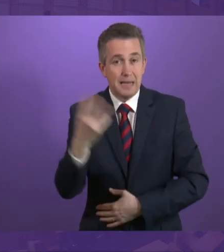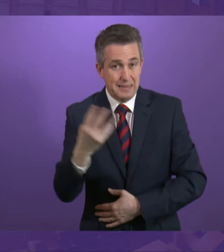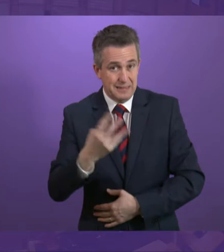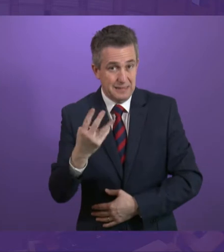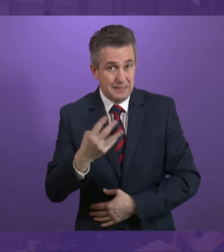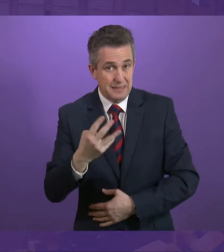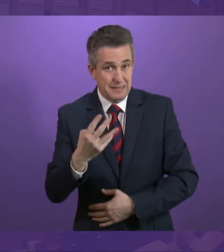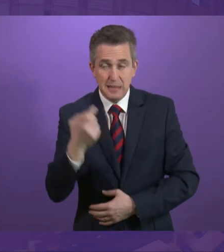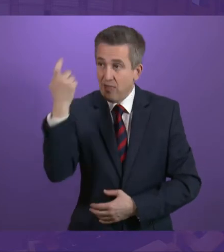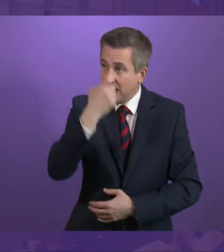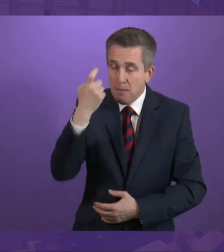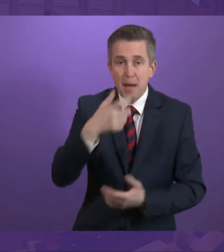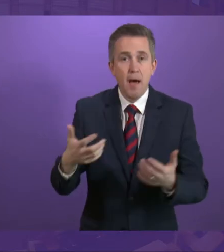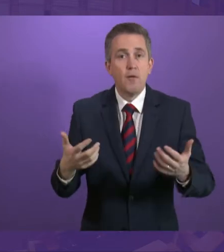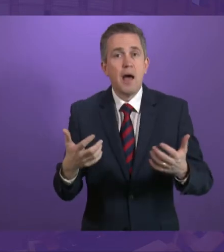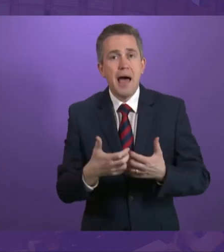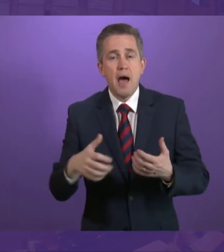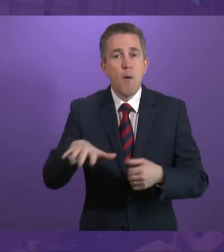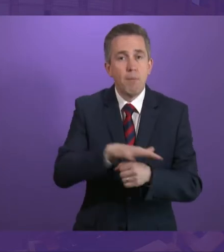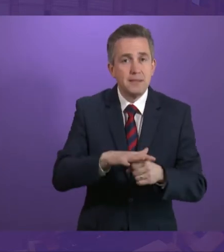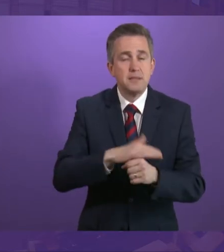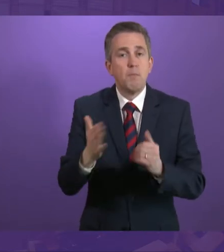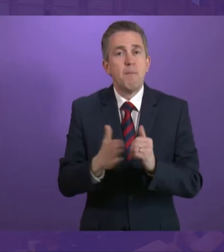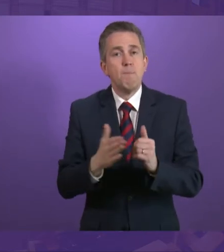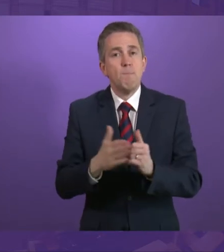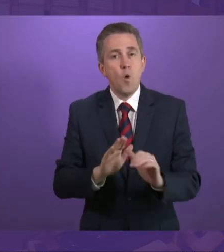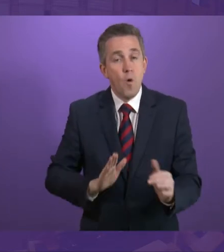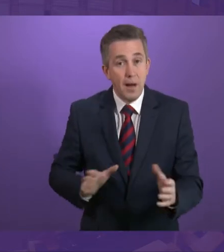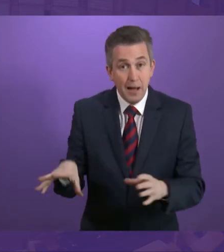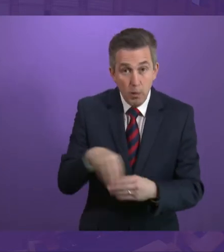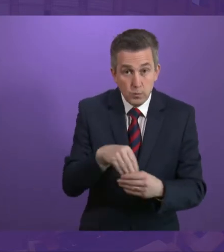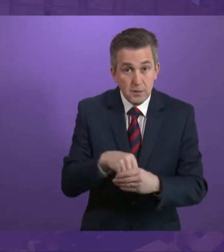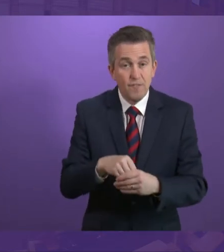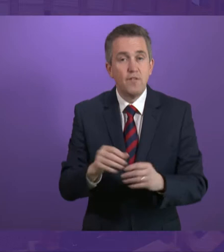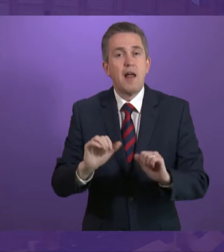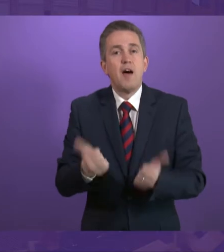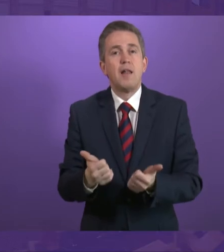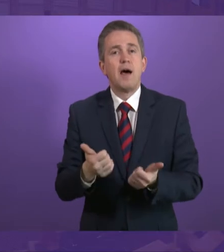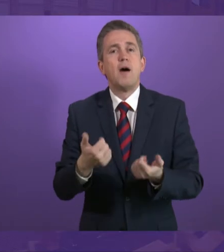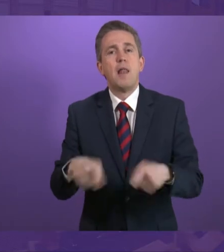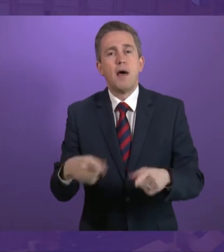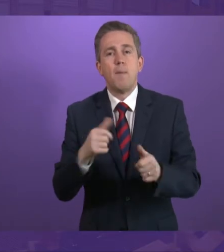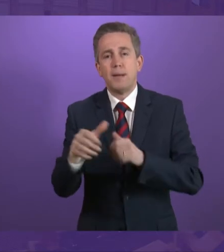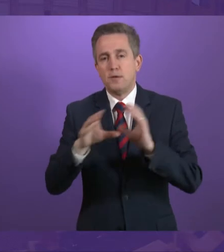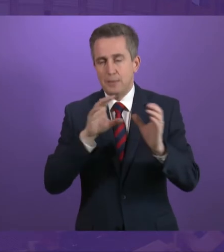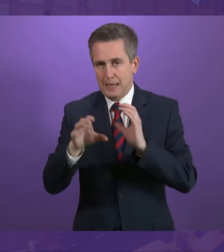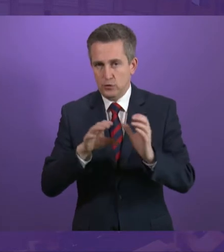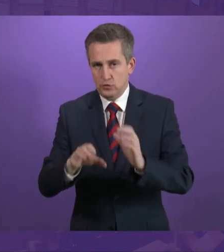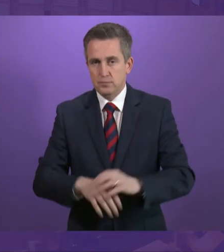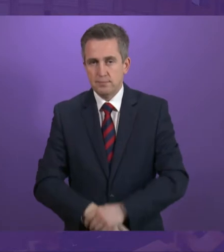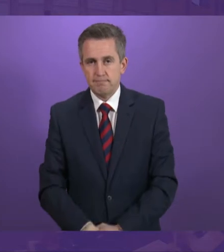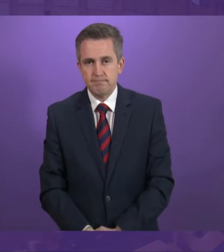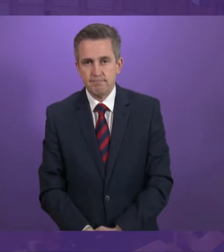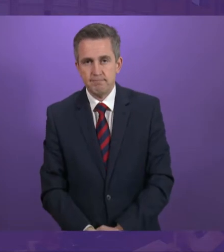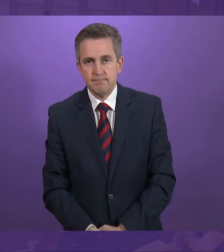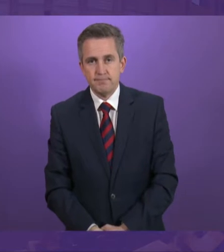can make public spaces more inclusive, free of noise and to encourage healthy communication. Thank you. Thank you very